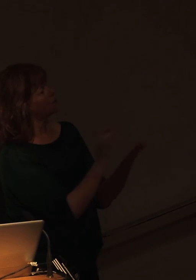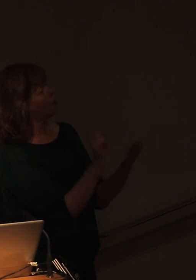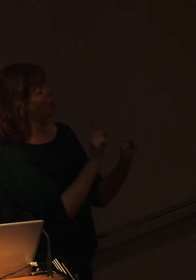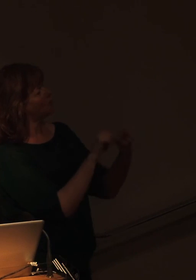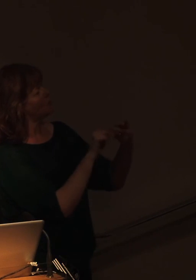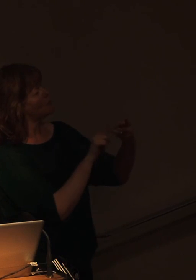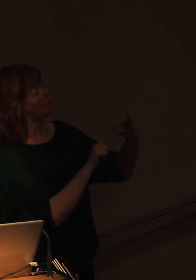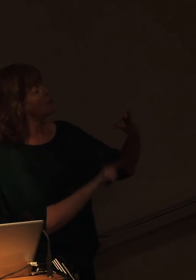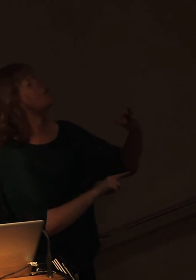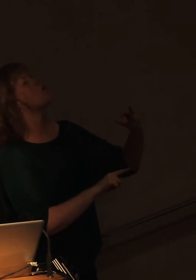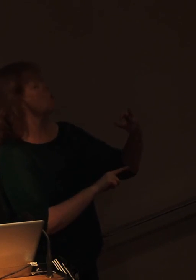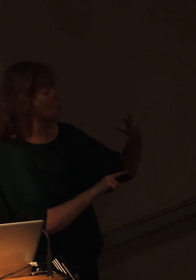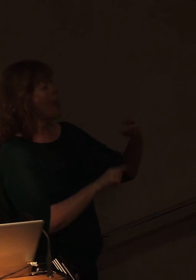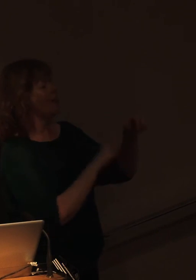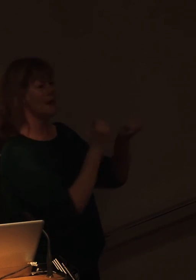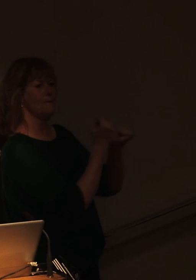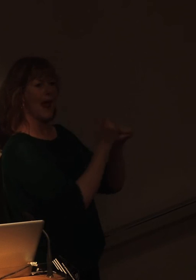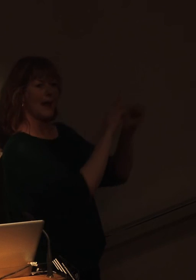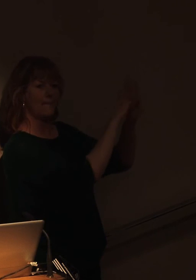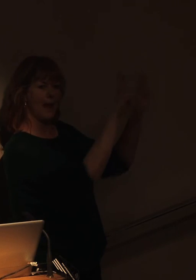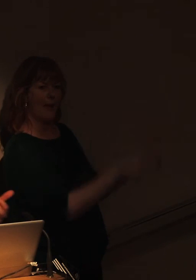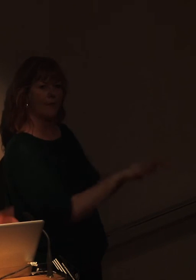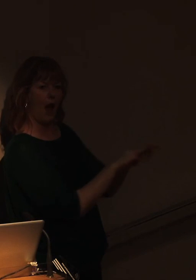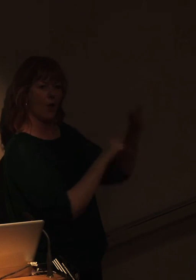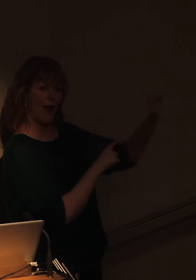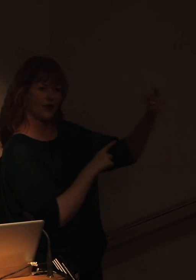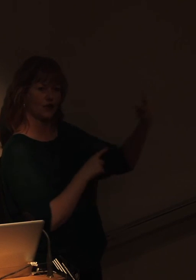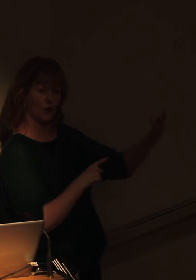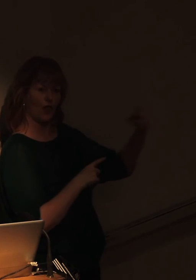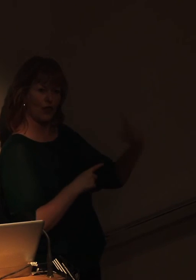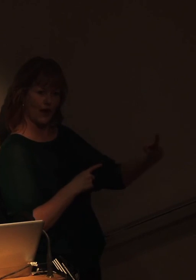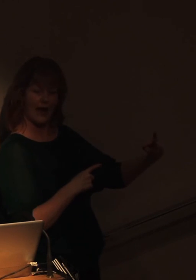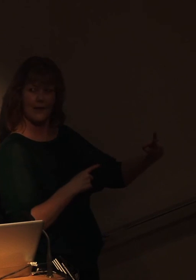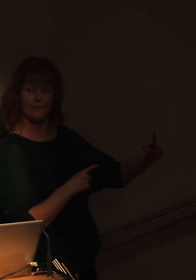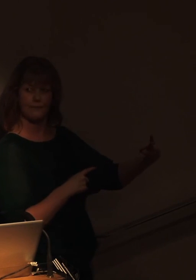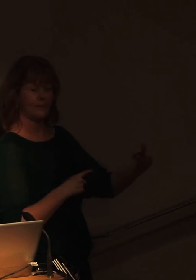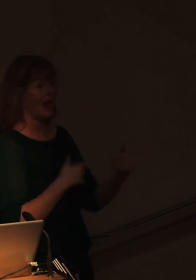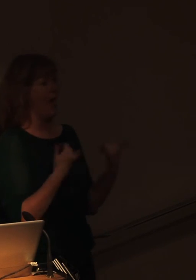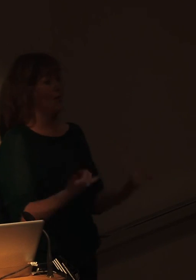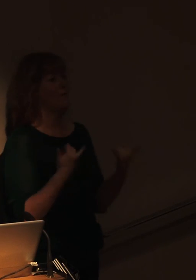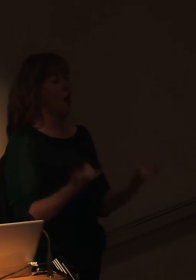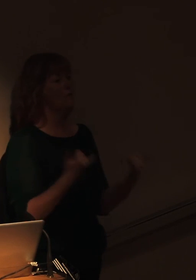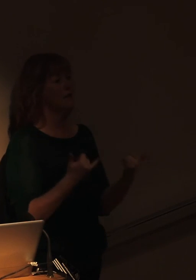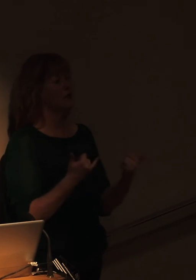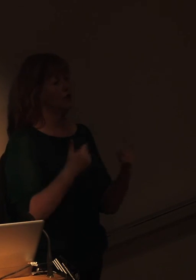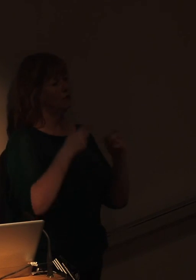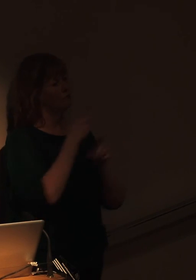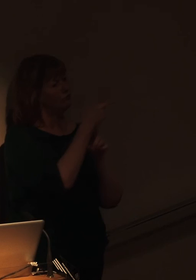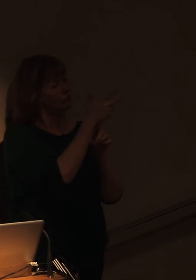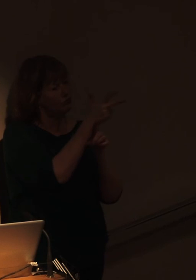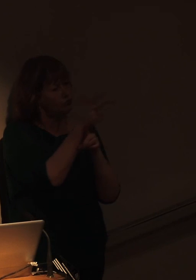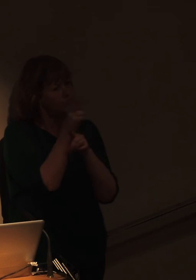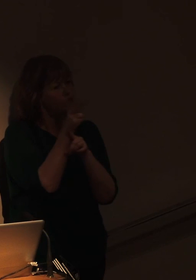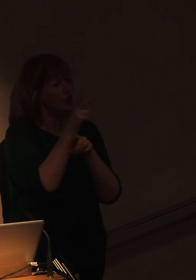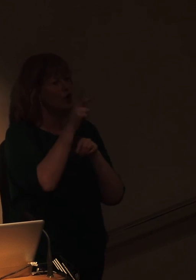within that format. And then, more often than not, we're shooting a travel log on the Coromandel at the moment. It's taking us